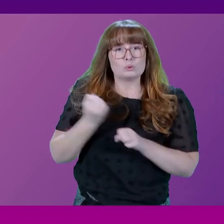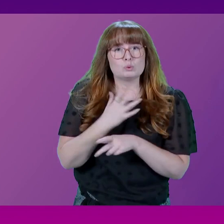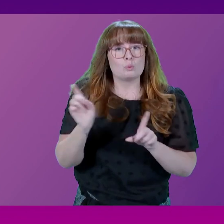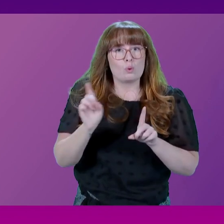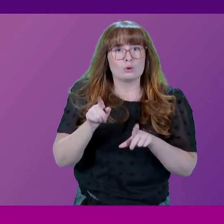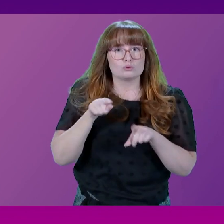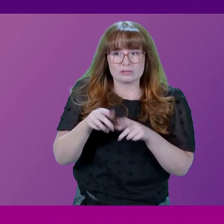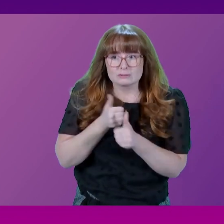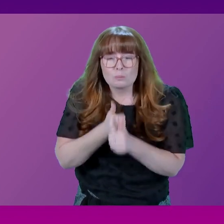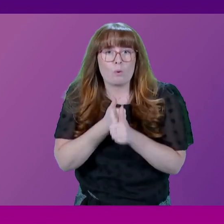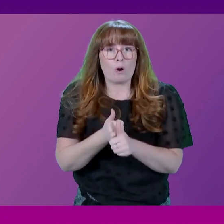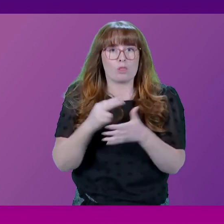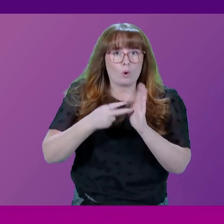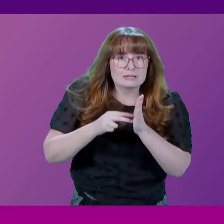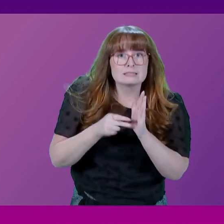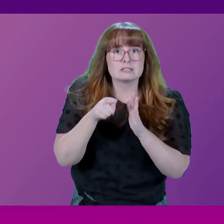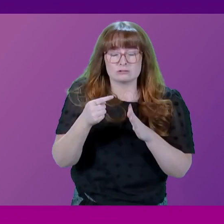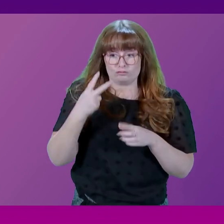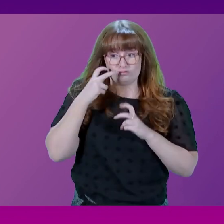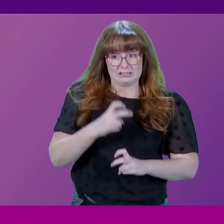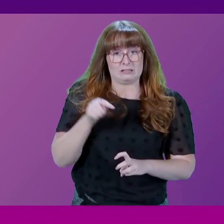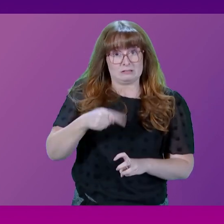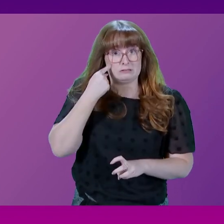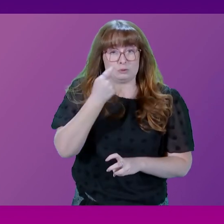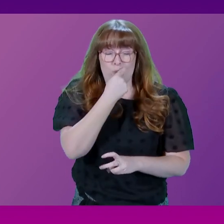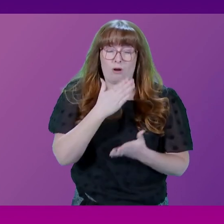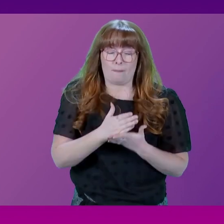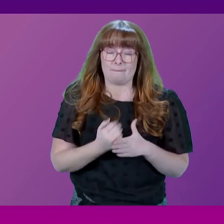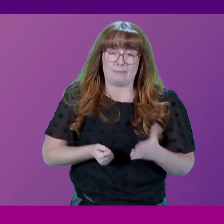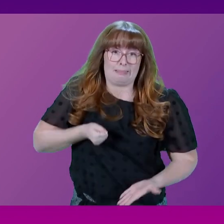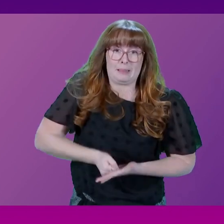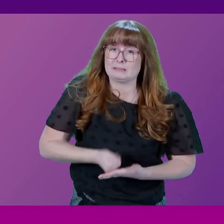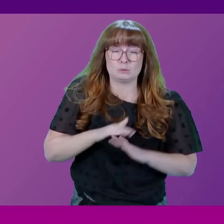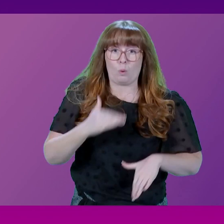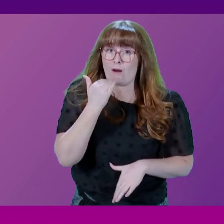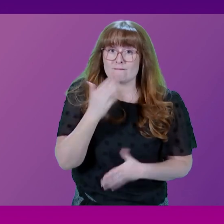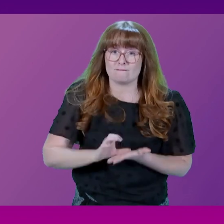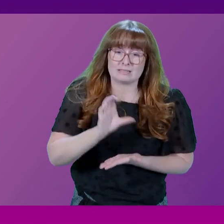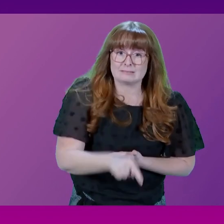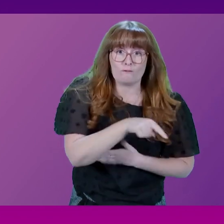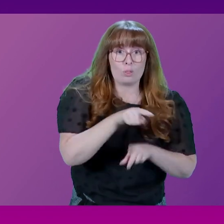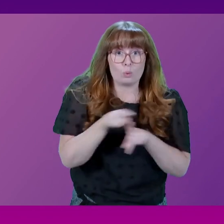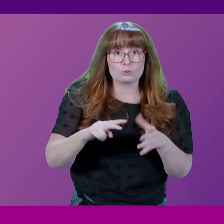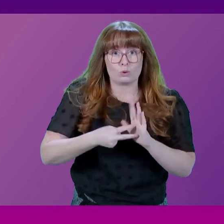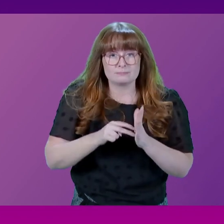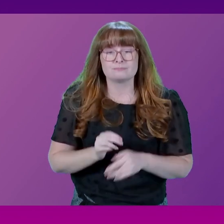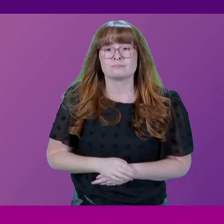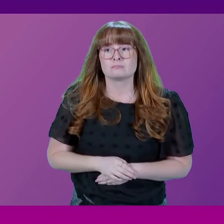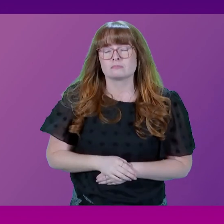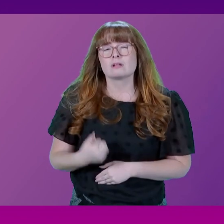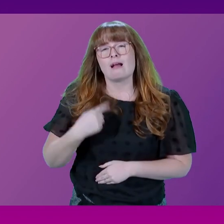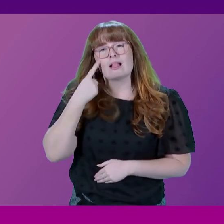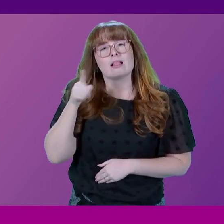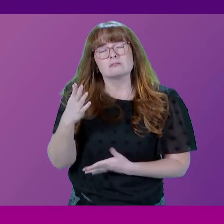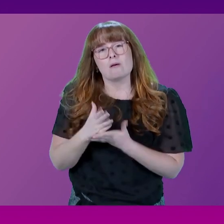grassroots organisations which the research found is quite limited by insecure funding? First Minister. I think Polly McNeil makes some very